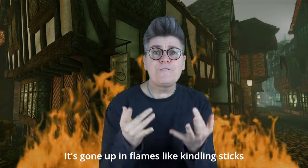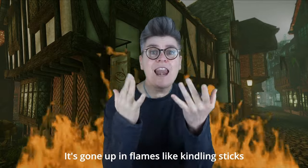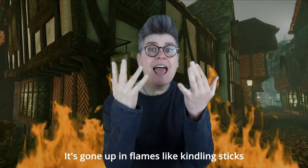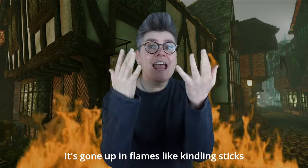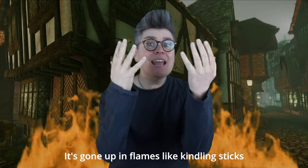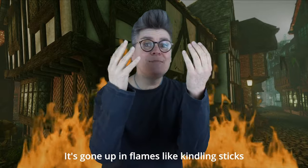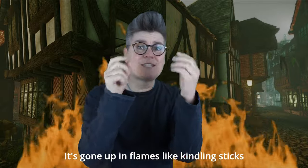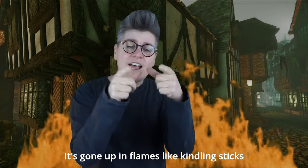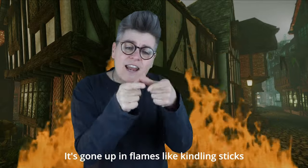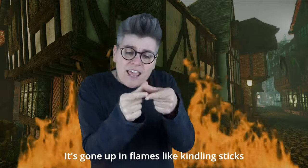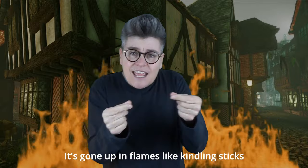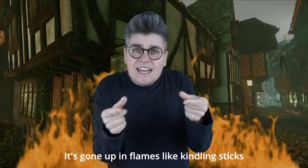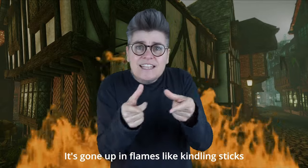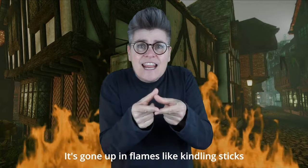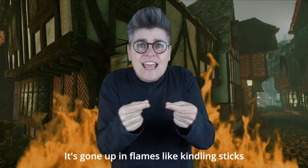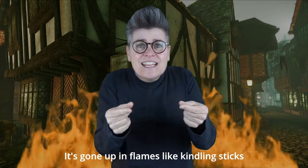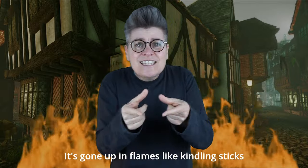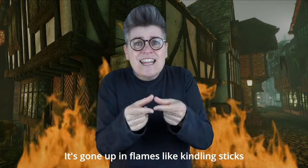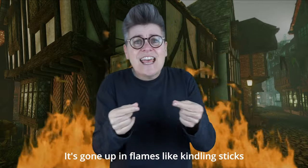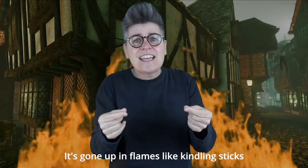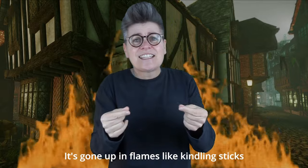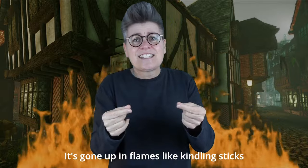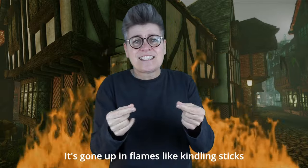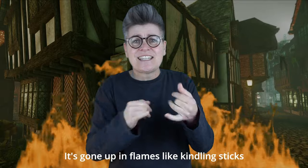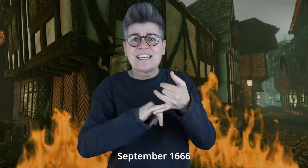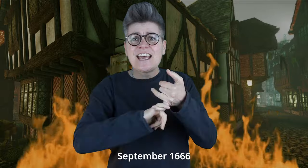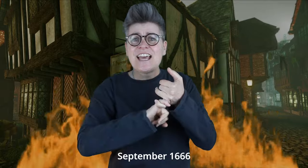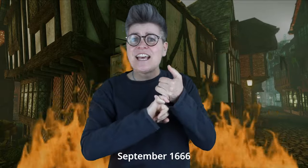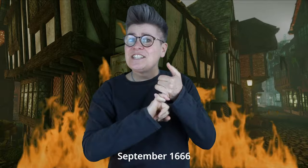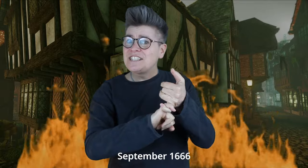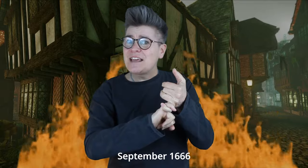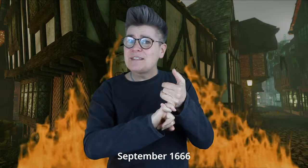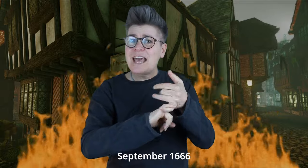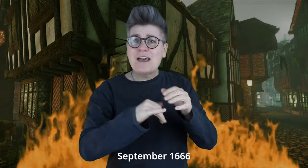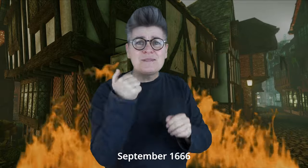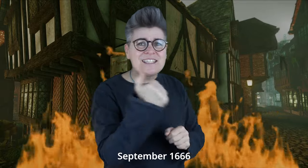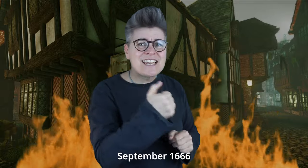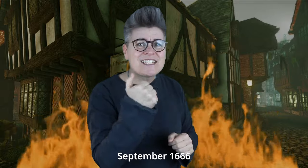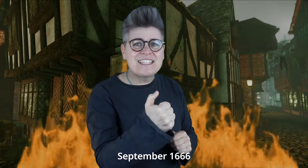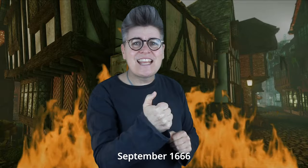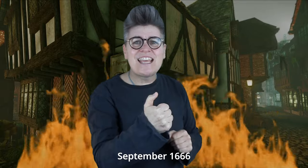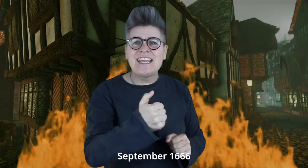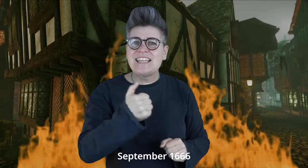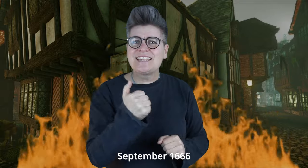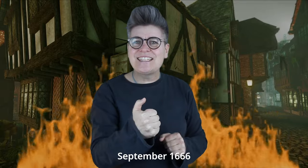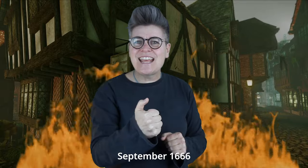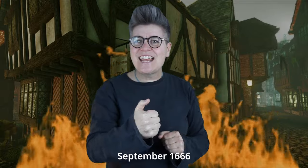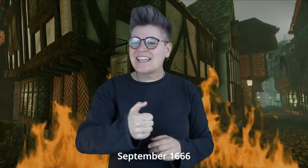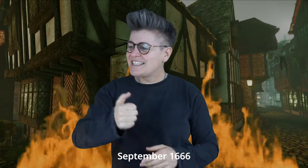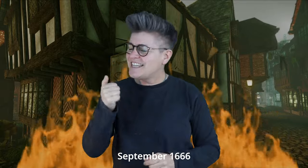flames like in this day September 1666